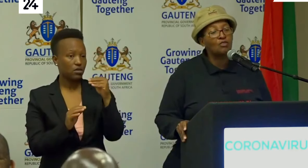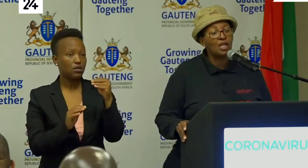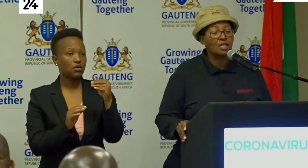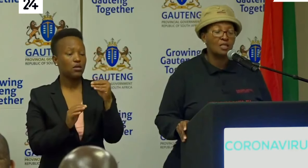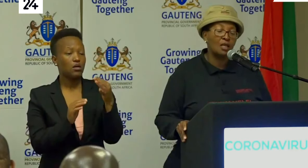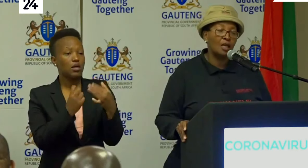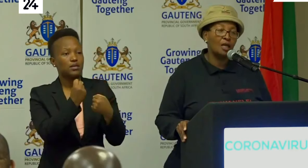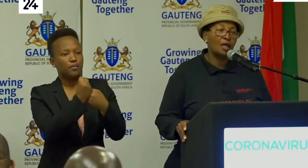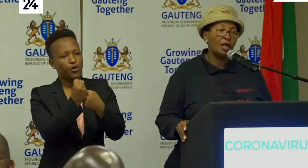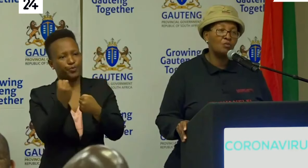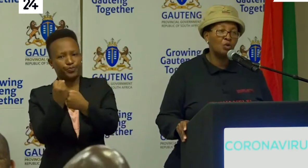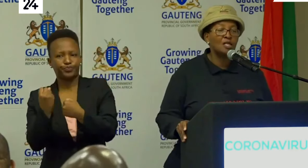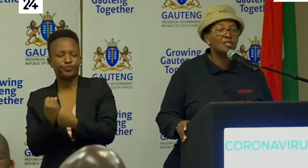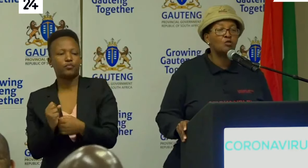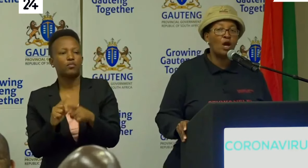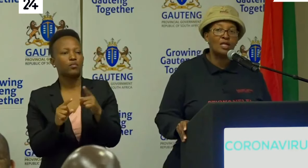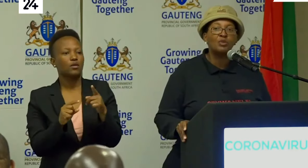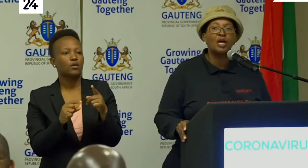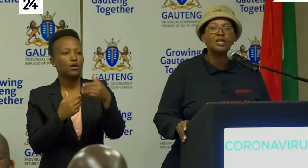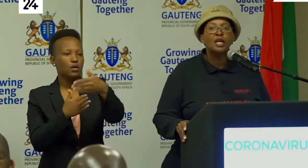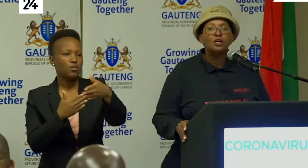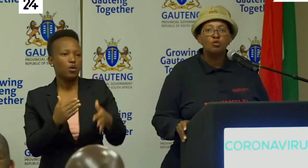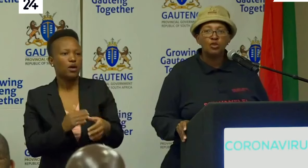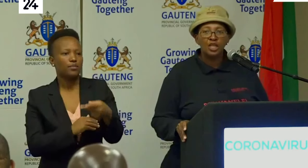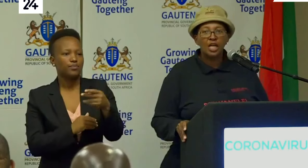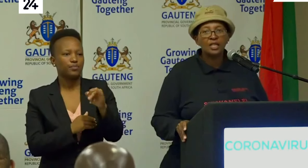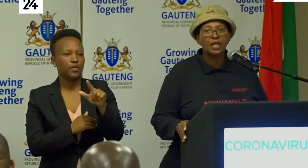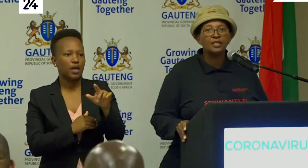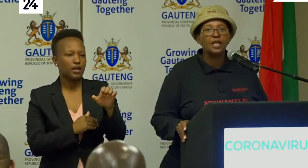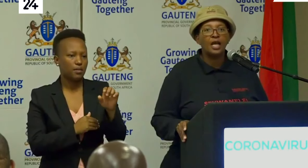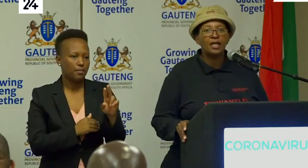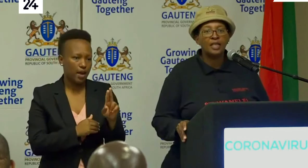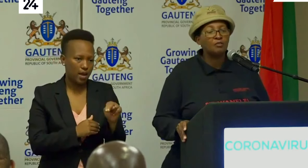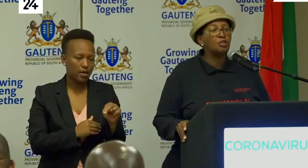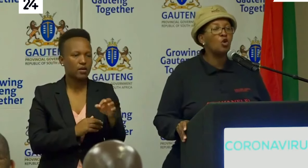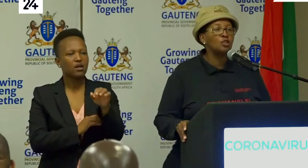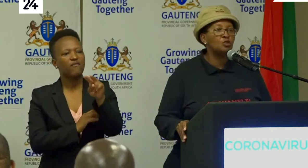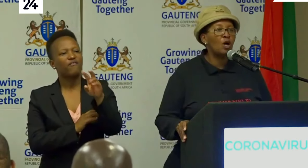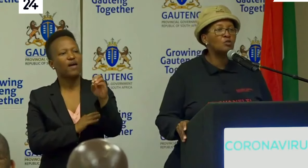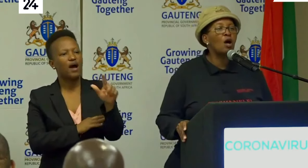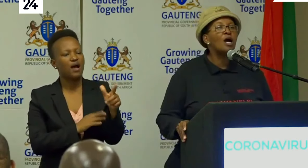our various borders like Heidelberg those